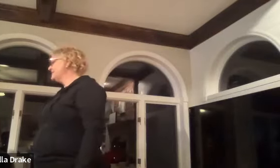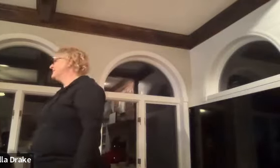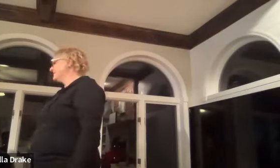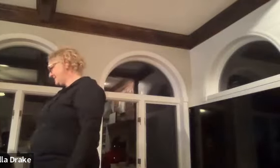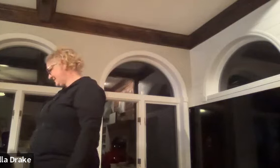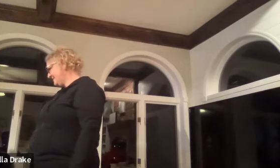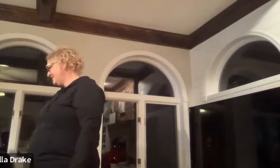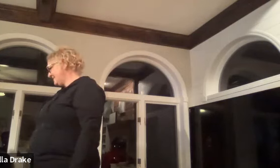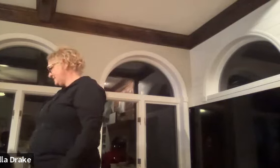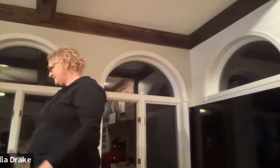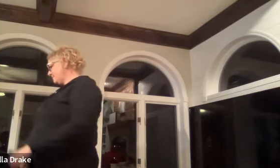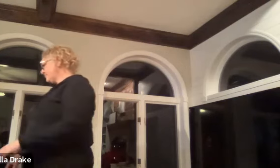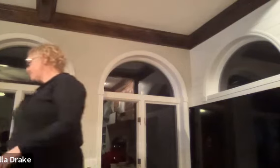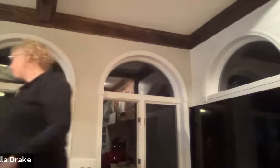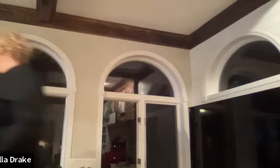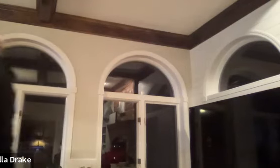i don't know how you do the sea